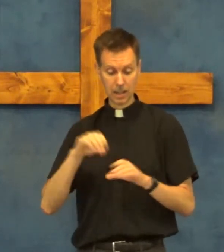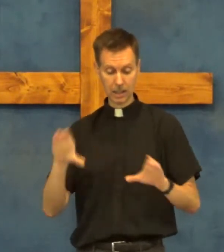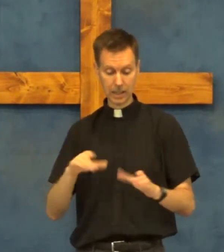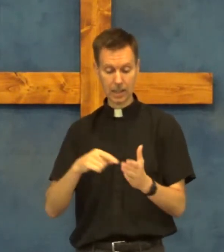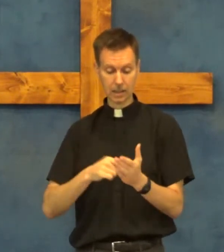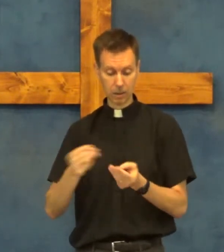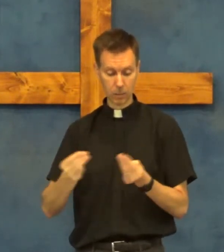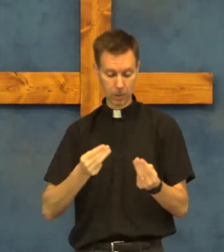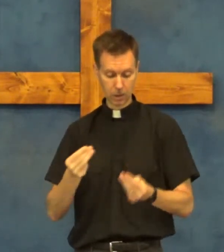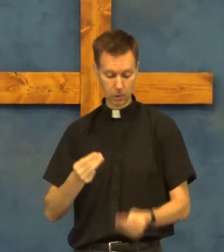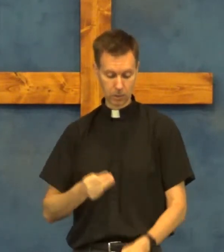did this ministry